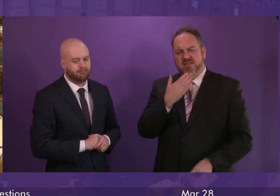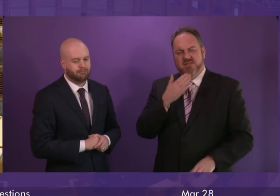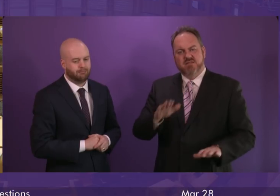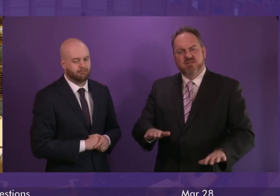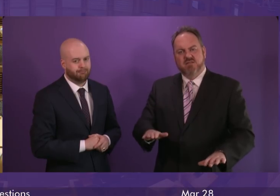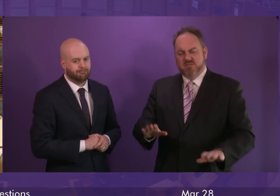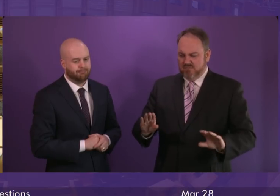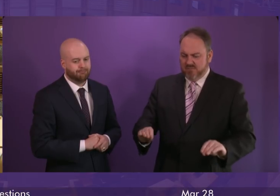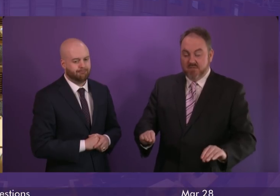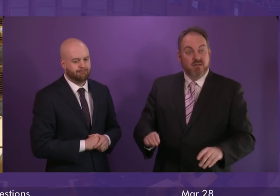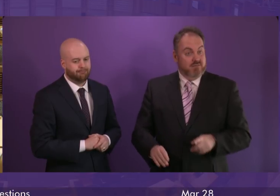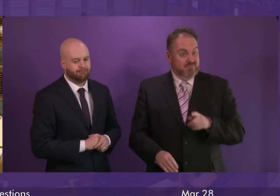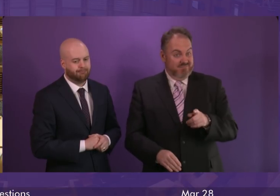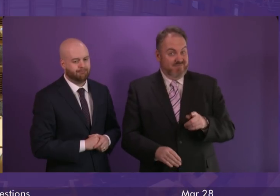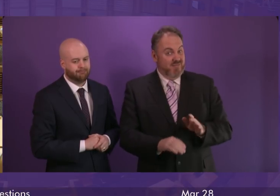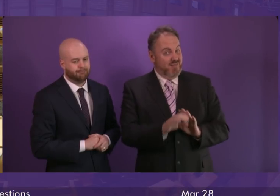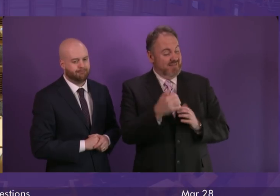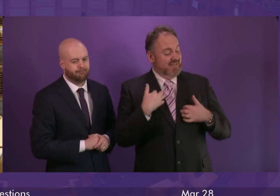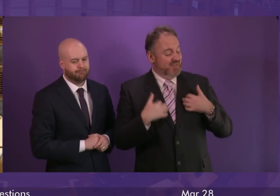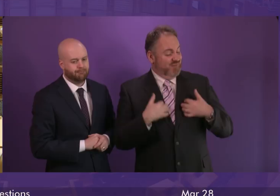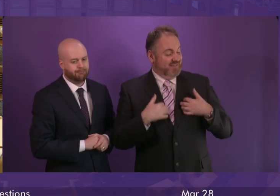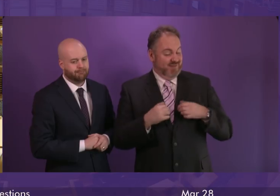Thank you. That's constitutional politics.